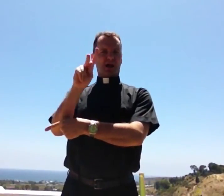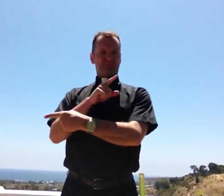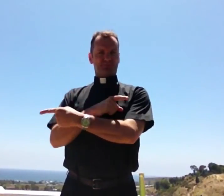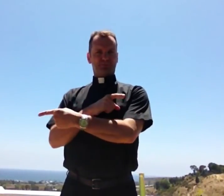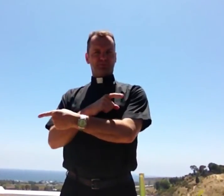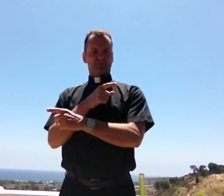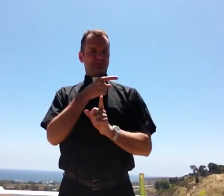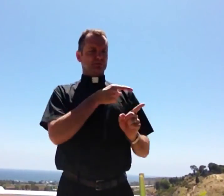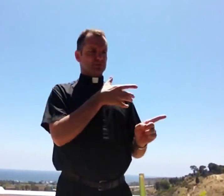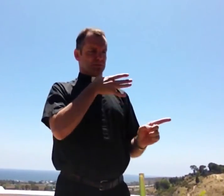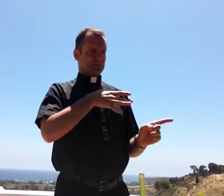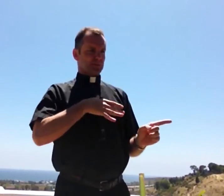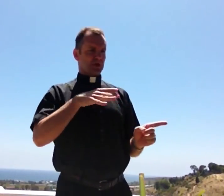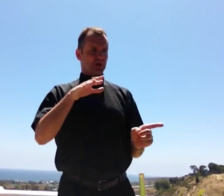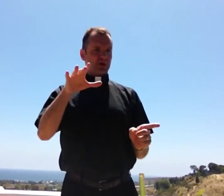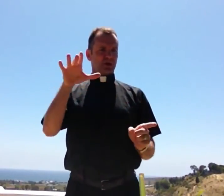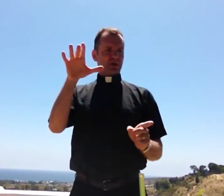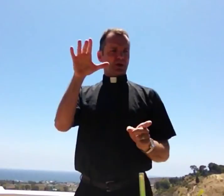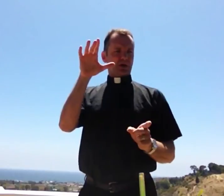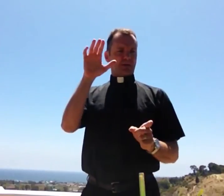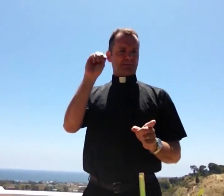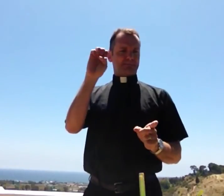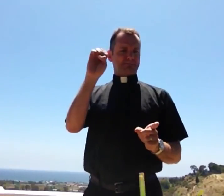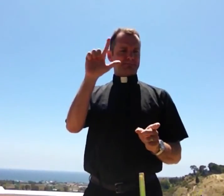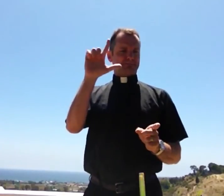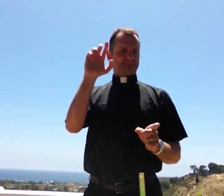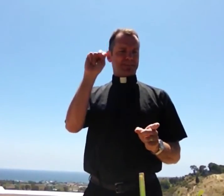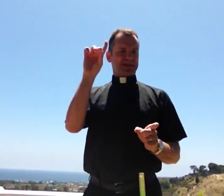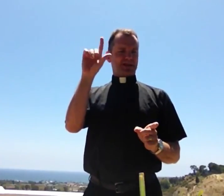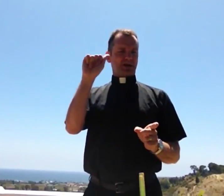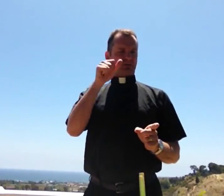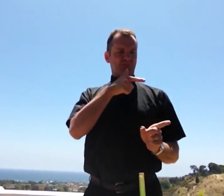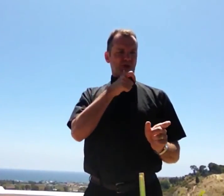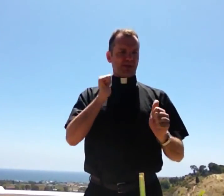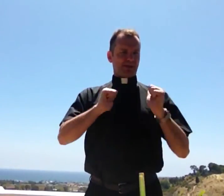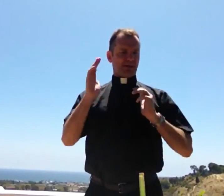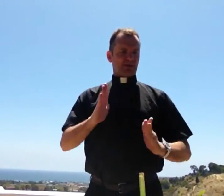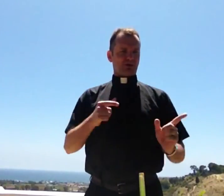was wonderful. And the person who played Melinda,